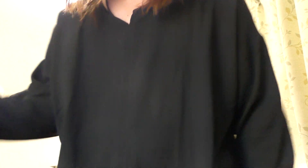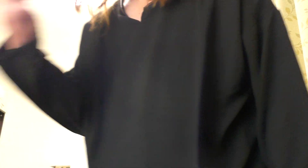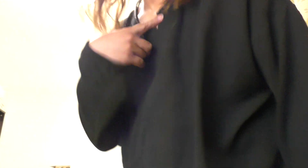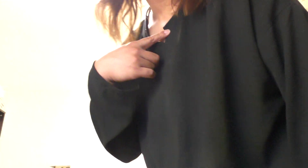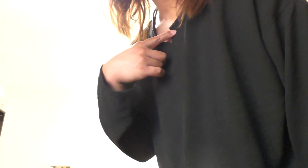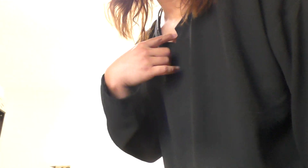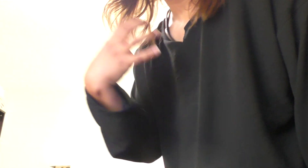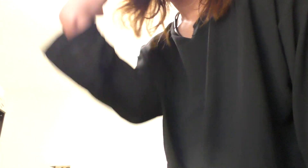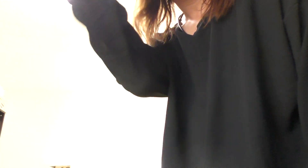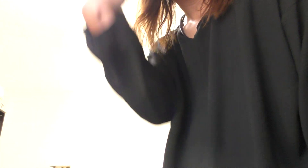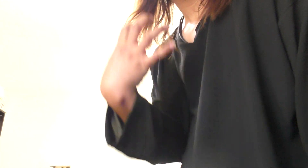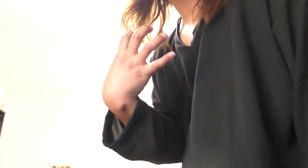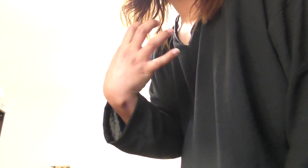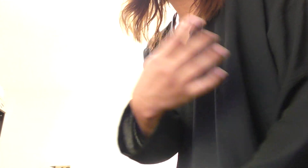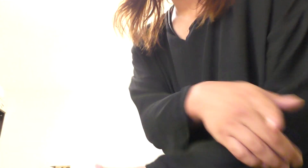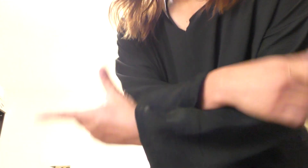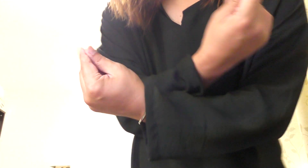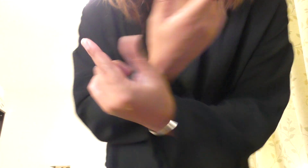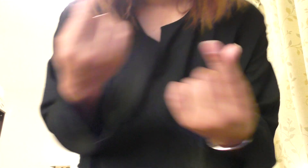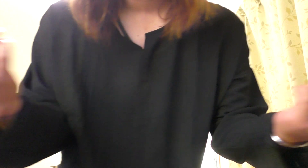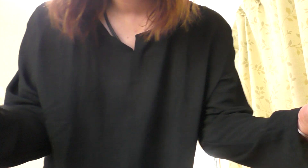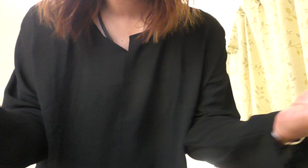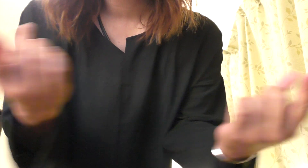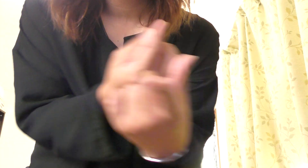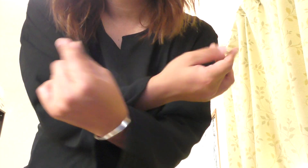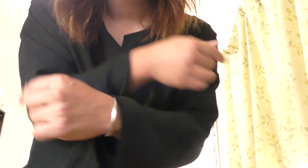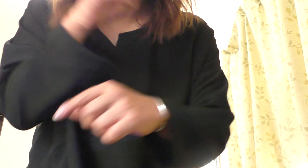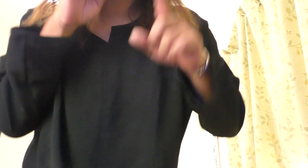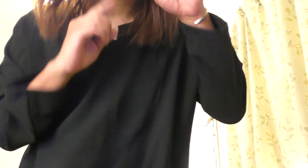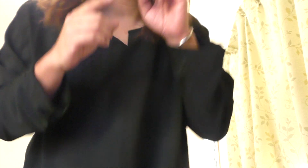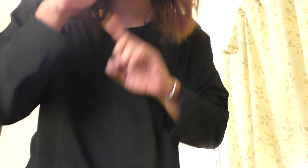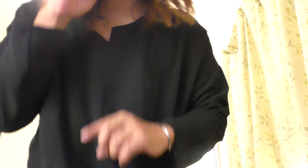me I guess I was a shoulder to cry on